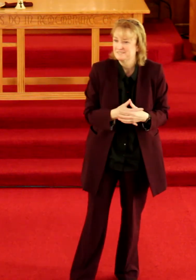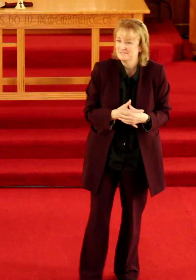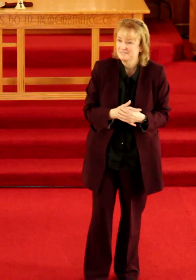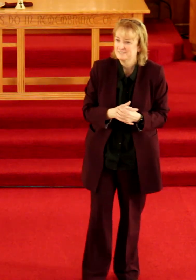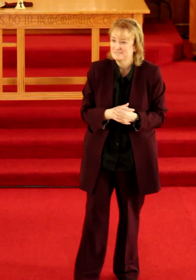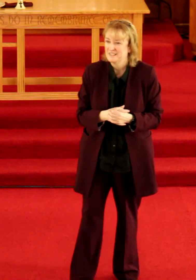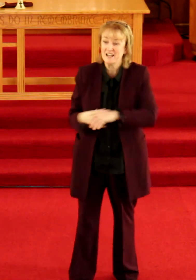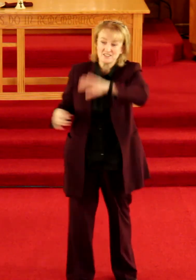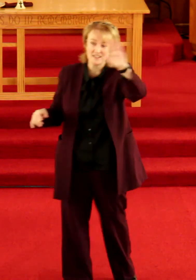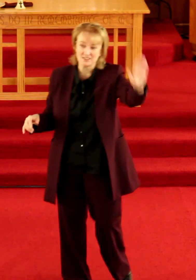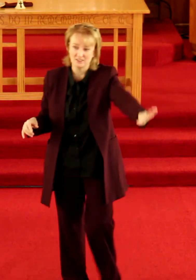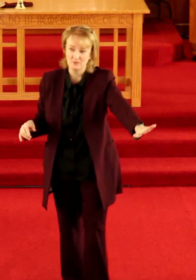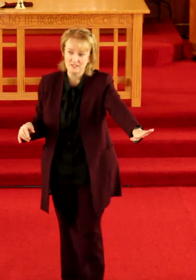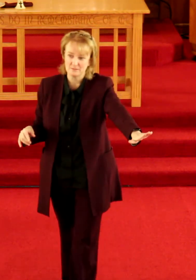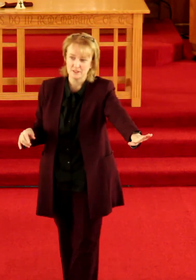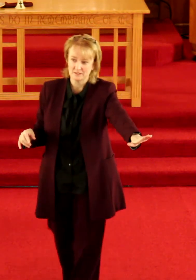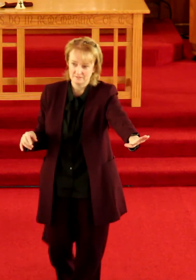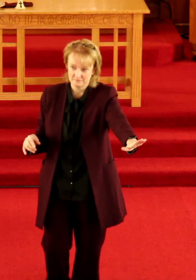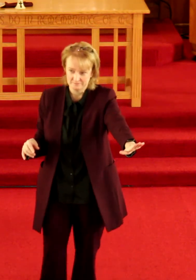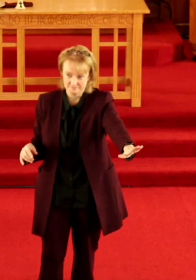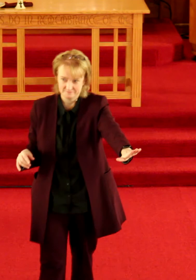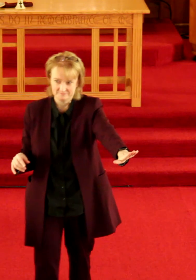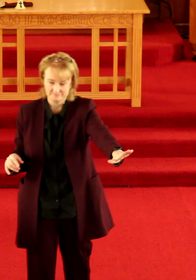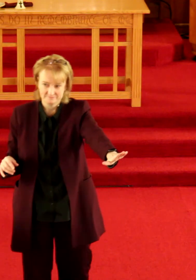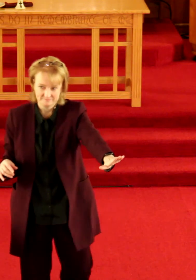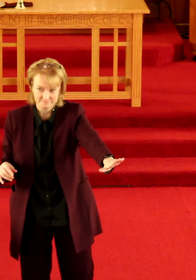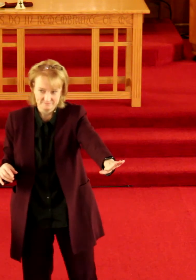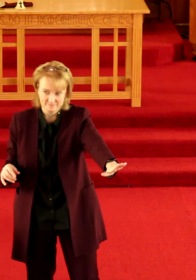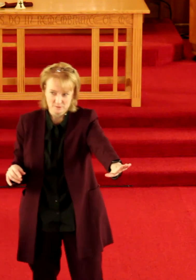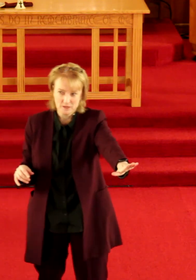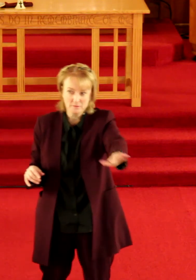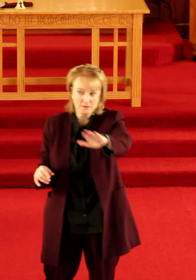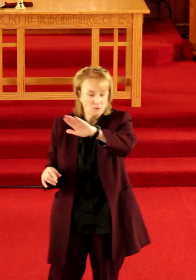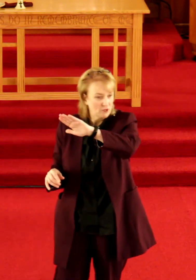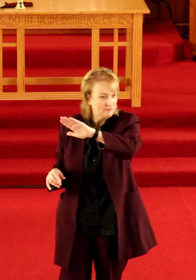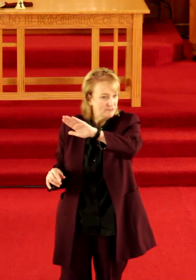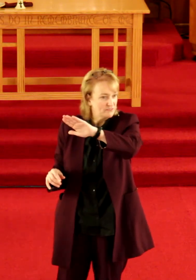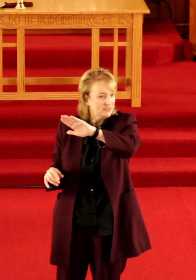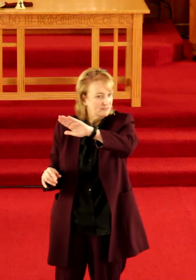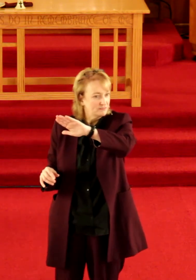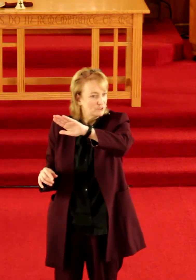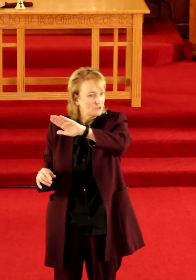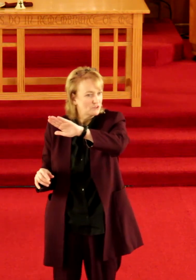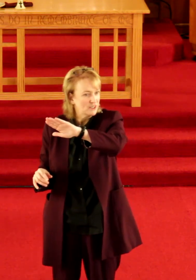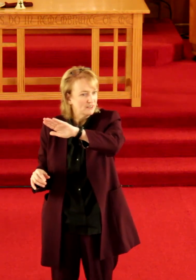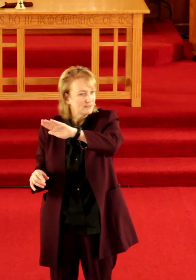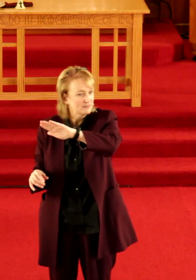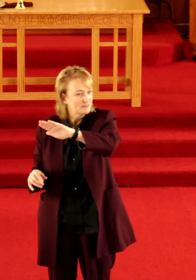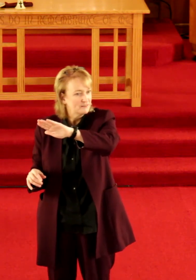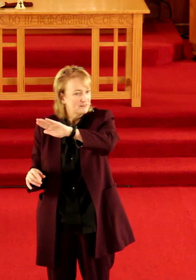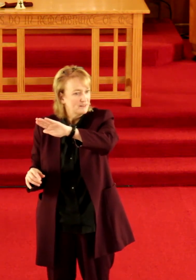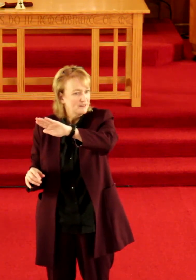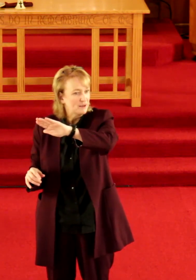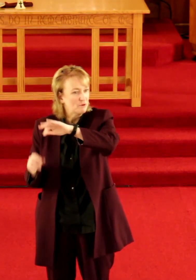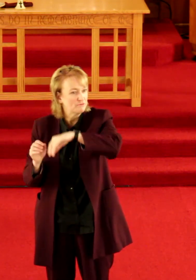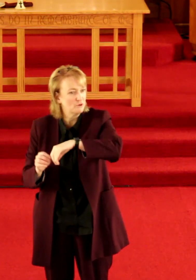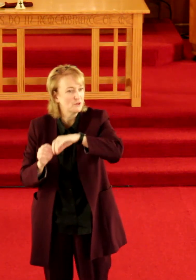10 I'd say that's a low estimate probably more like 50 don't you think that we focus